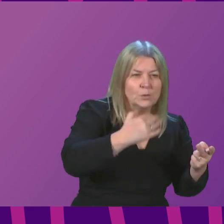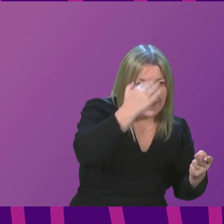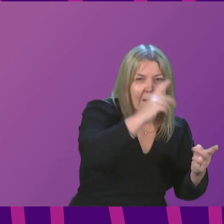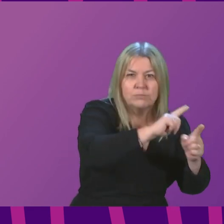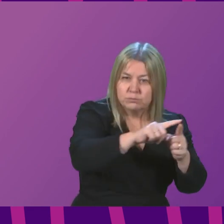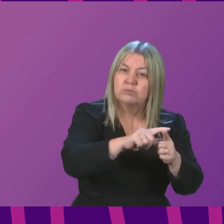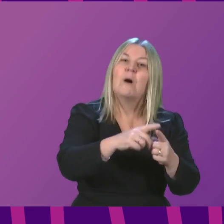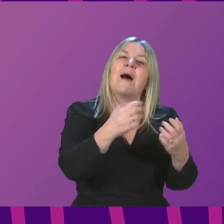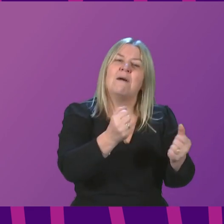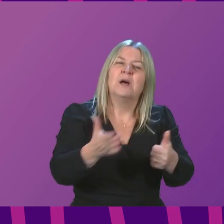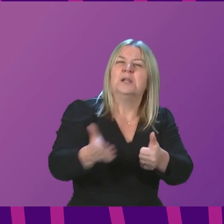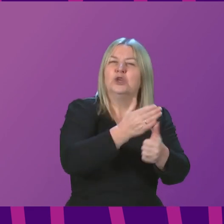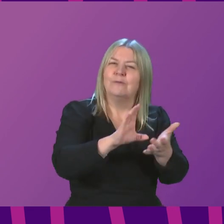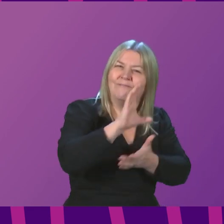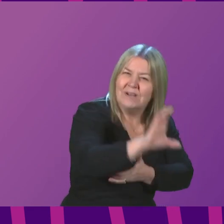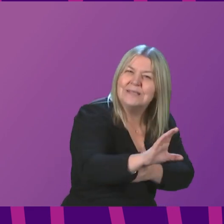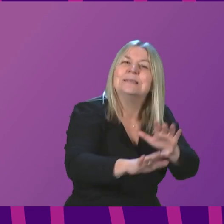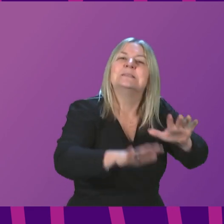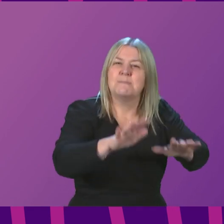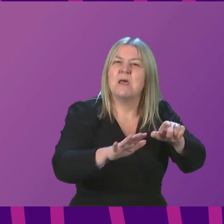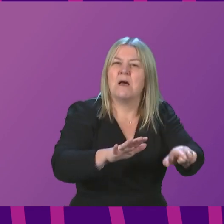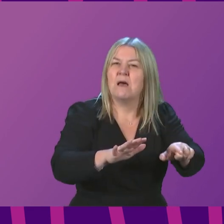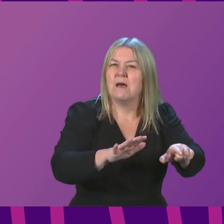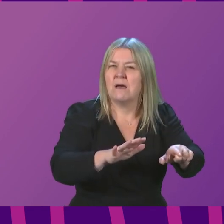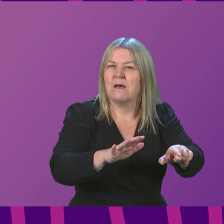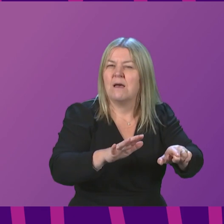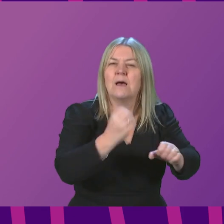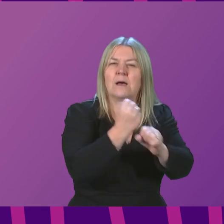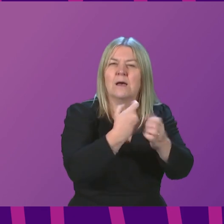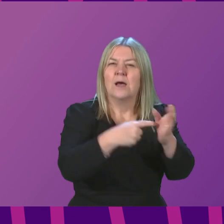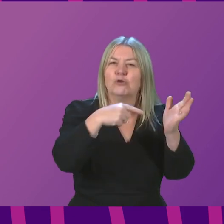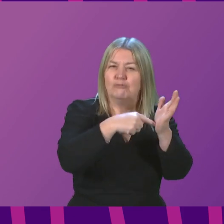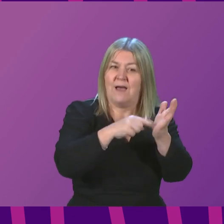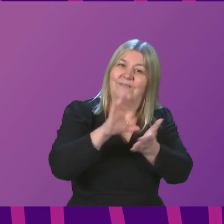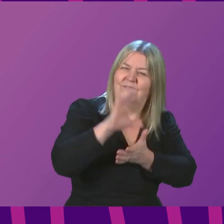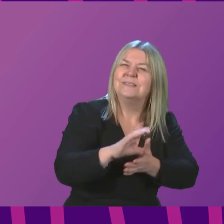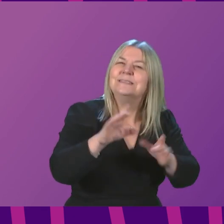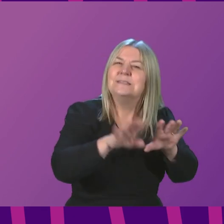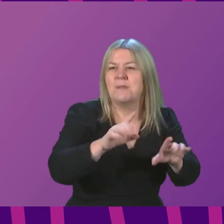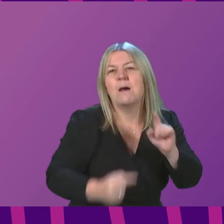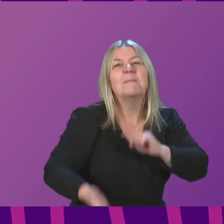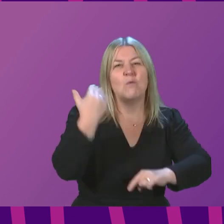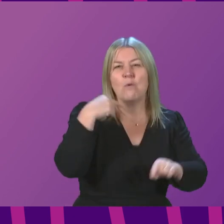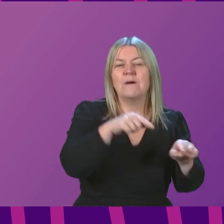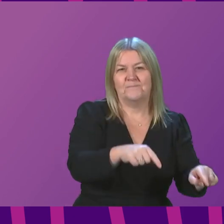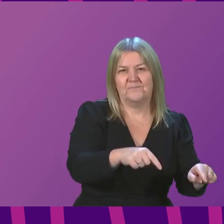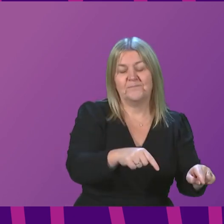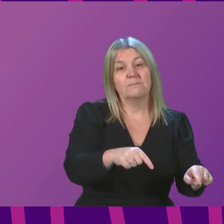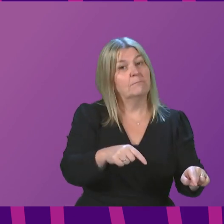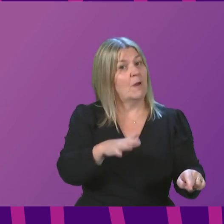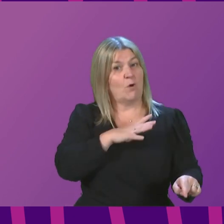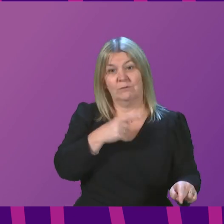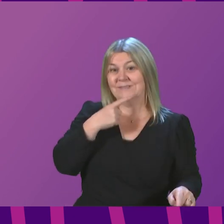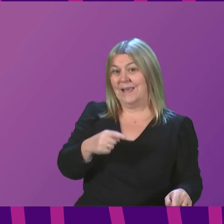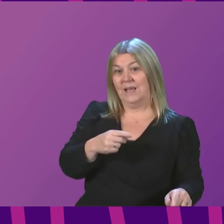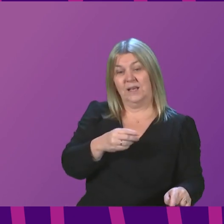operated on the basis of the same approach to grant funding as previously. As I have said a few times already today, with the